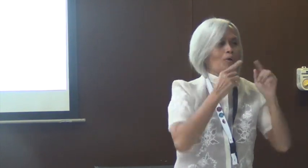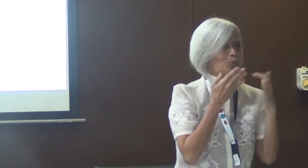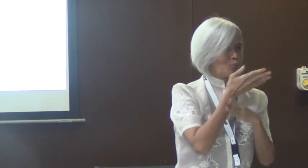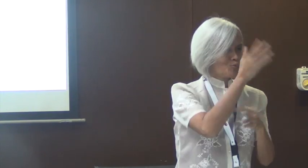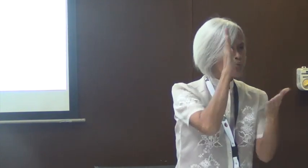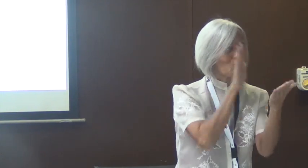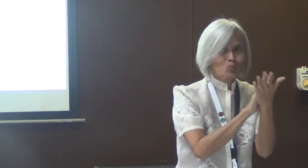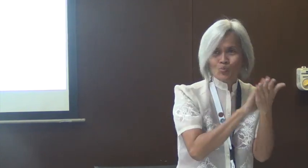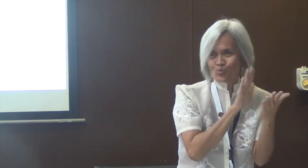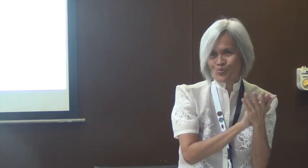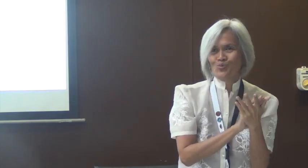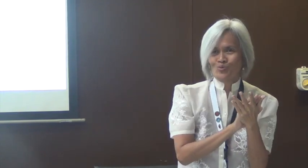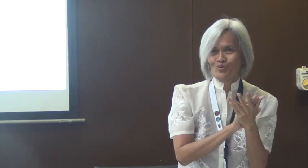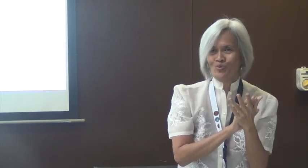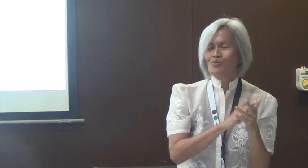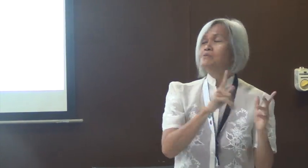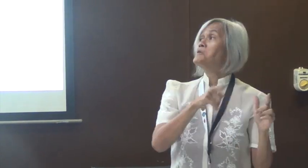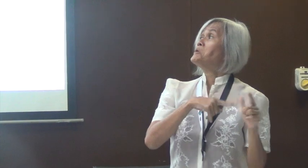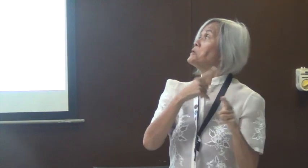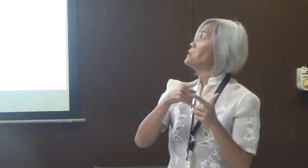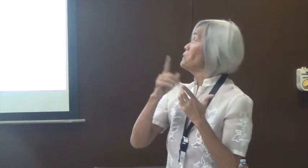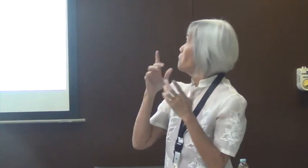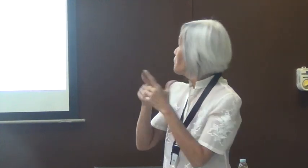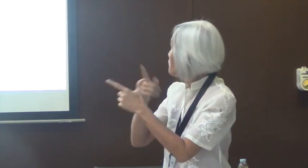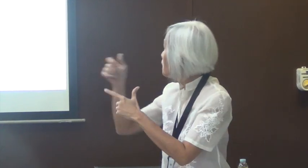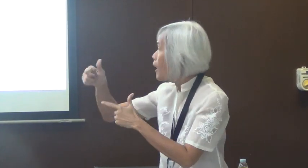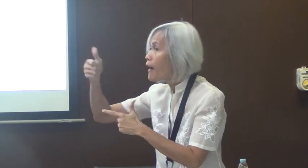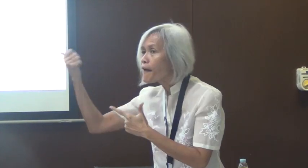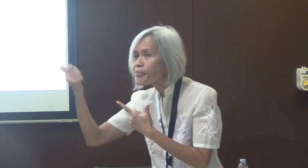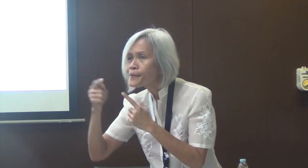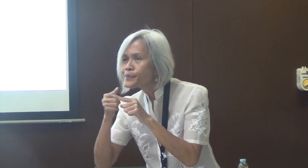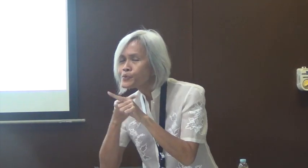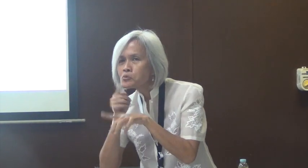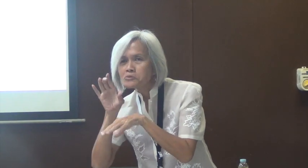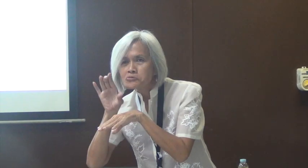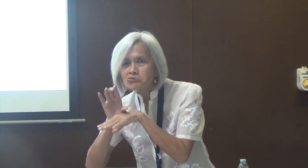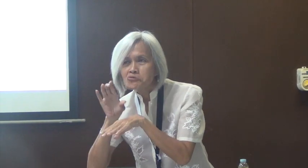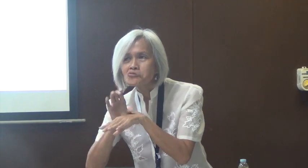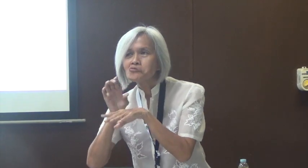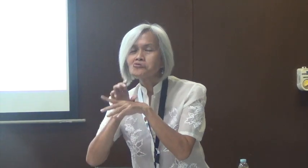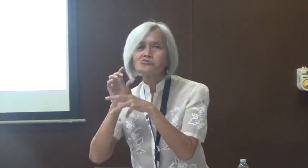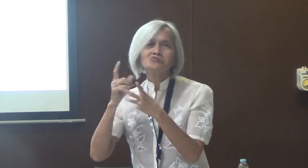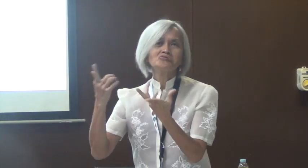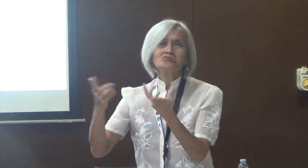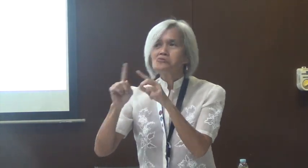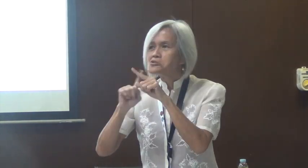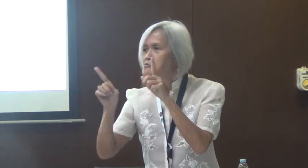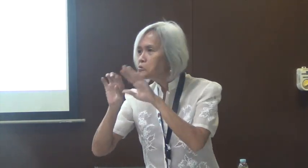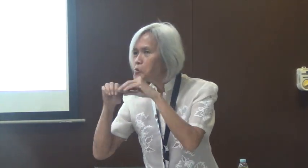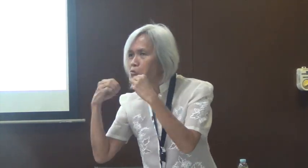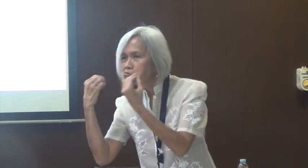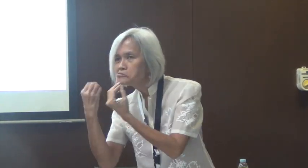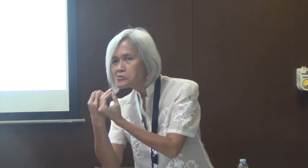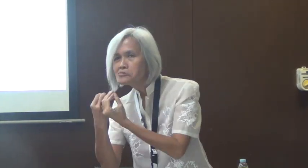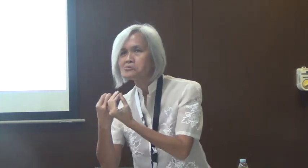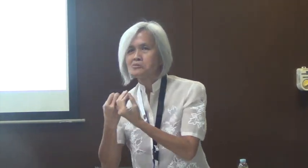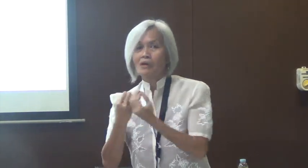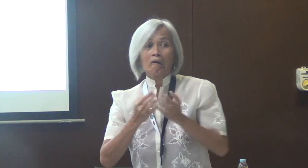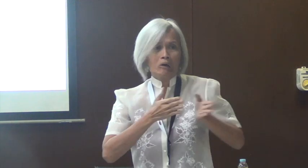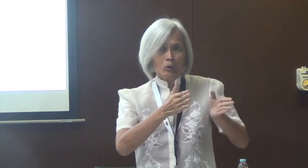by which FSL has spread. One is through formal education, and one would be through the churches, the faith-based groups and